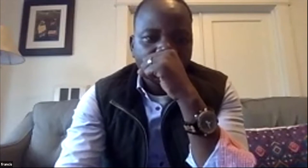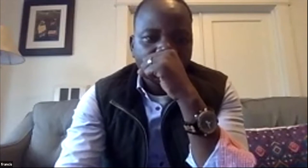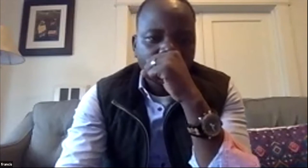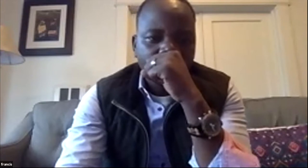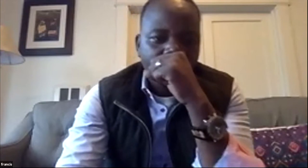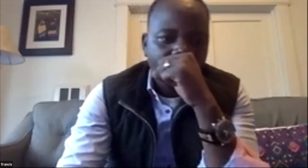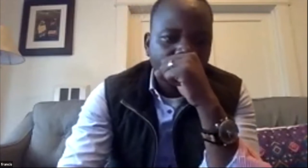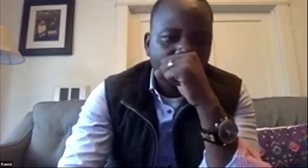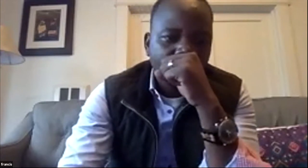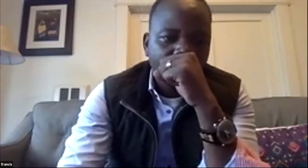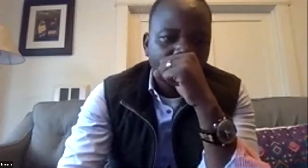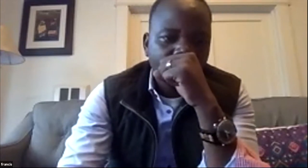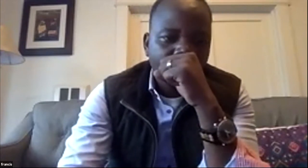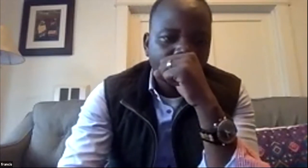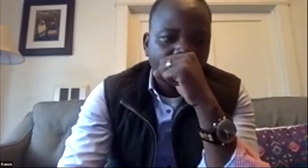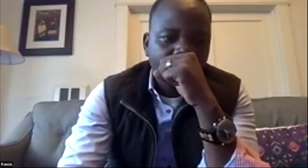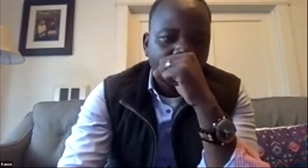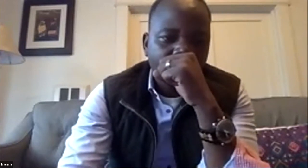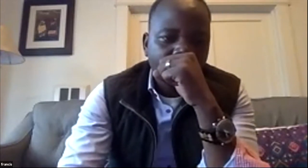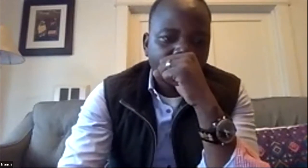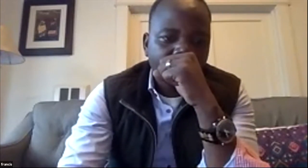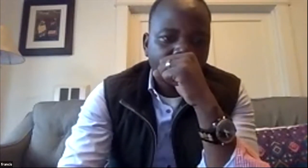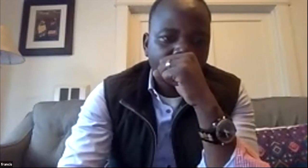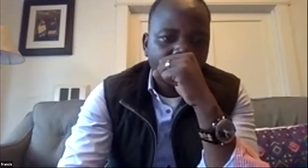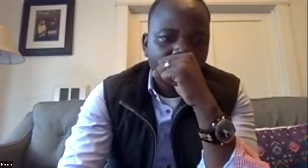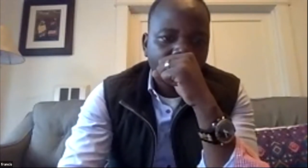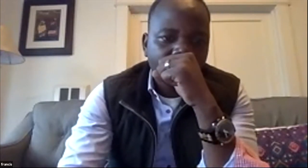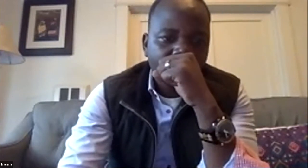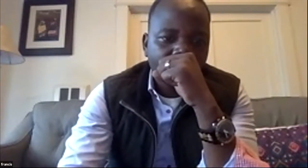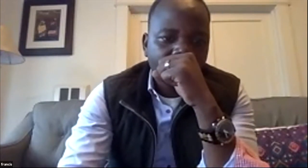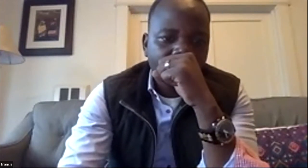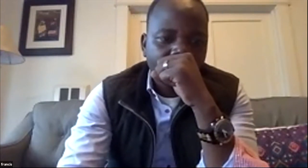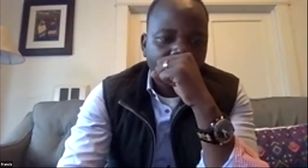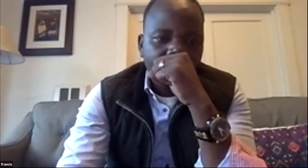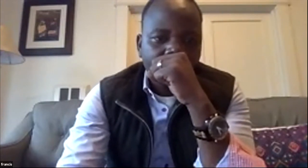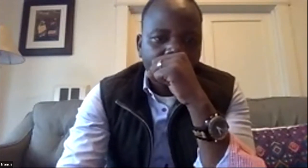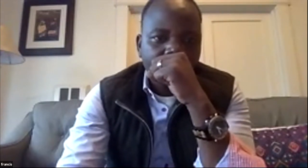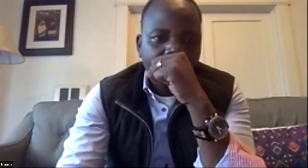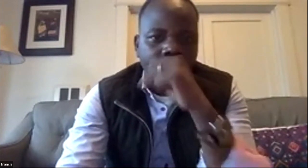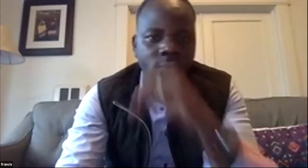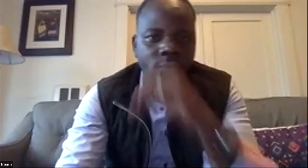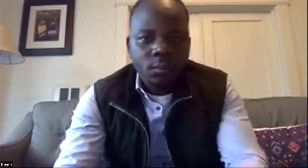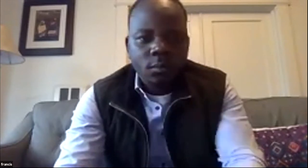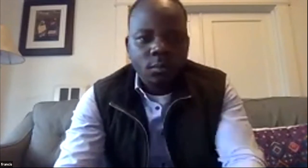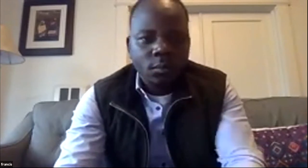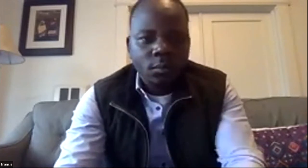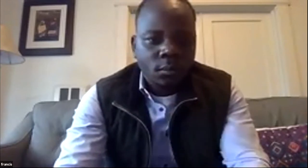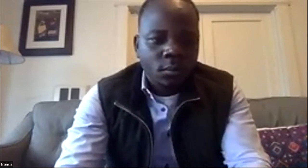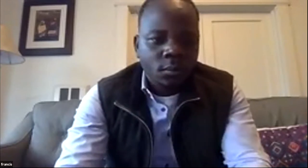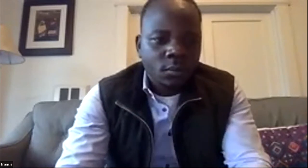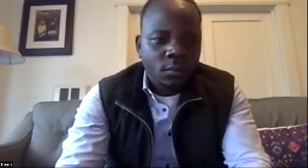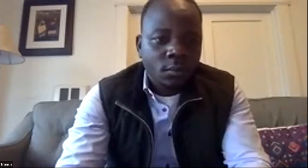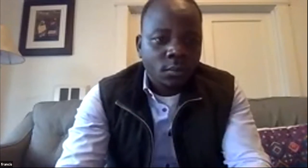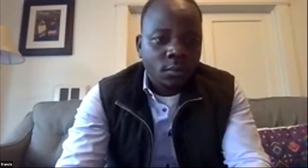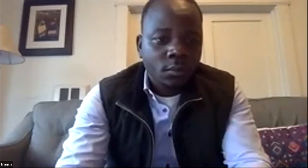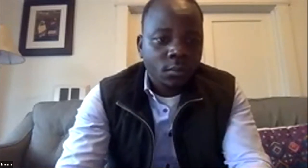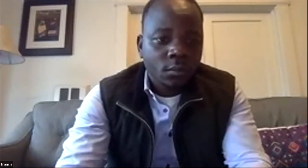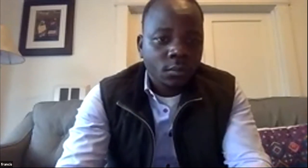graduate but he was able to get help from the ilo as a as a high school student so the ilo is extremely proud